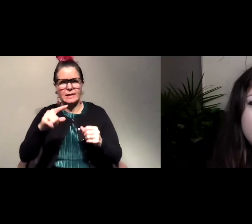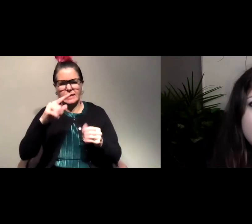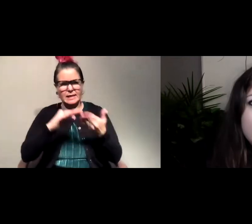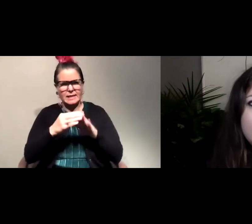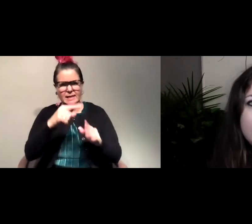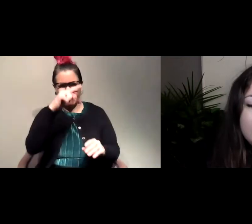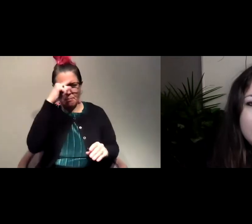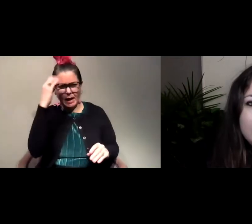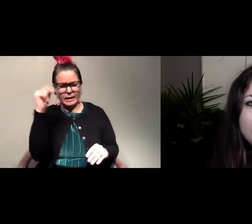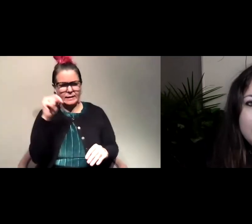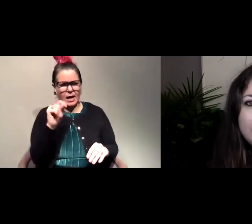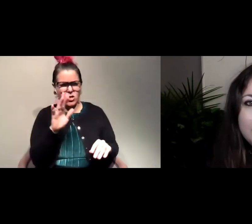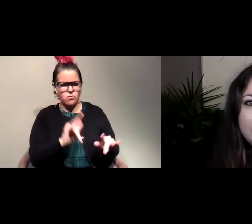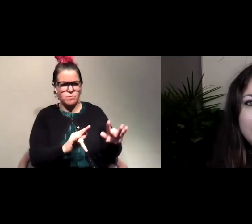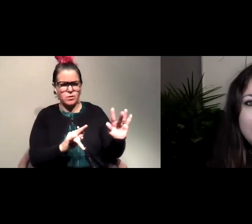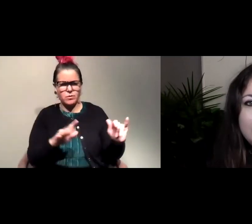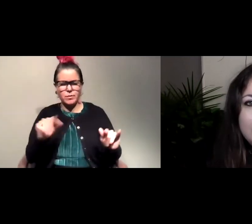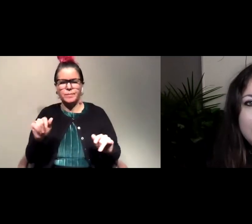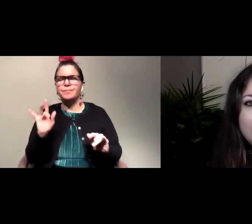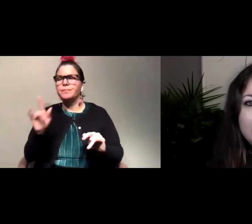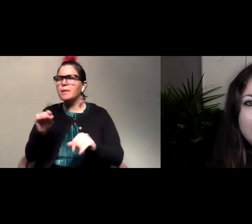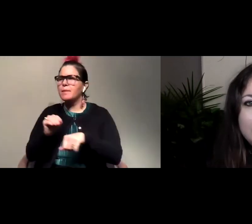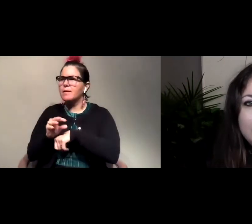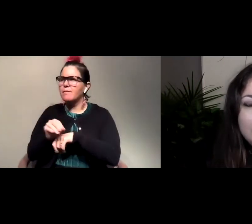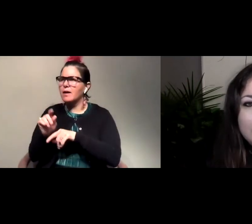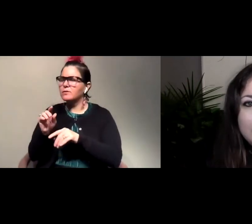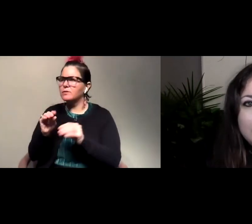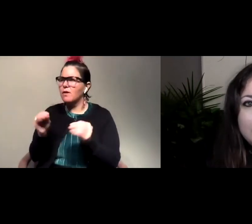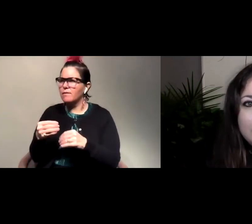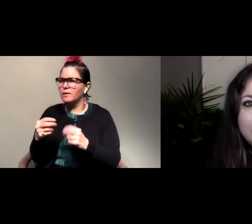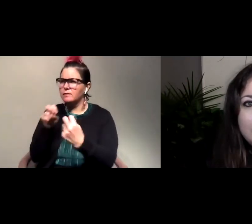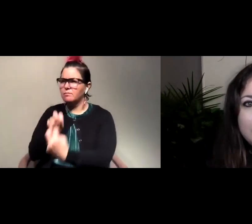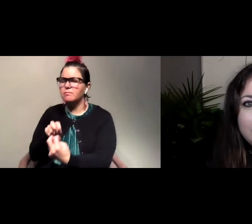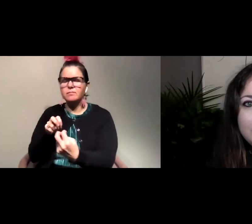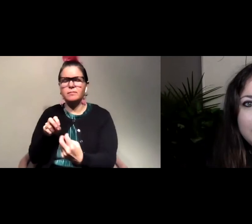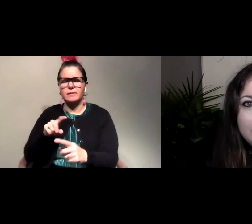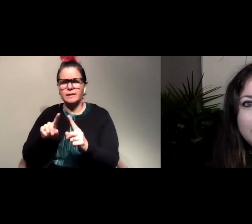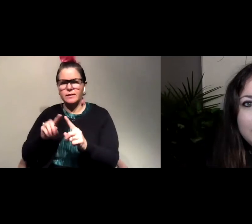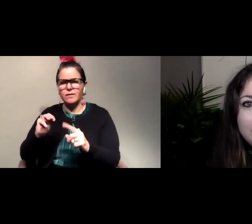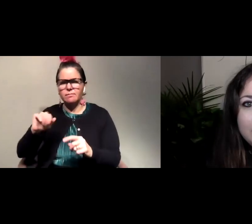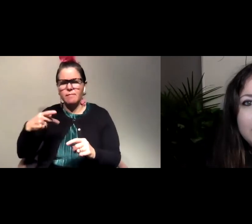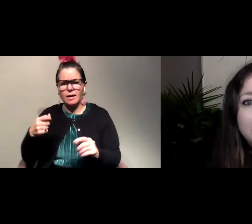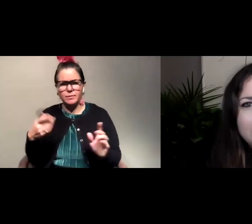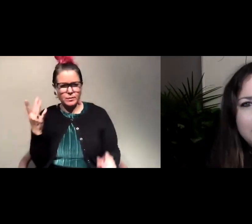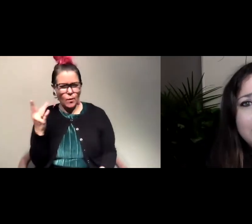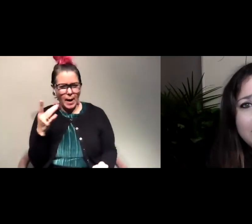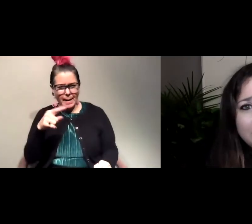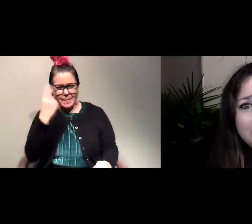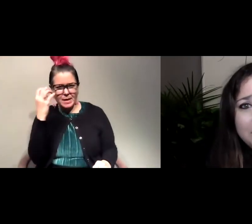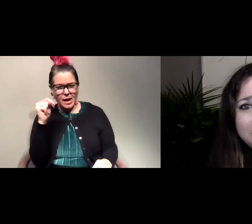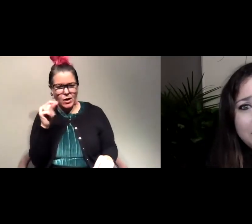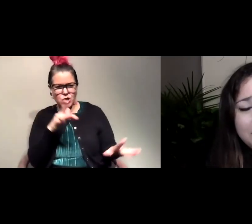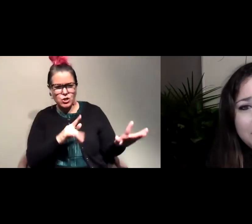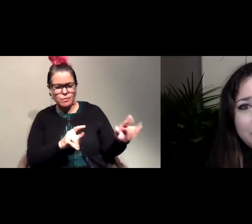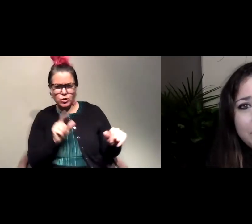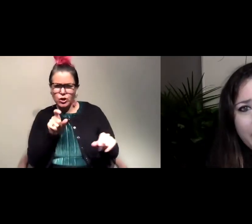I went into my now advisor's office and sat down with some of these maps and said, why are these blacked out? Like, why don't we